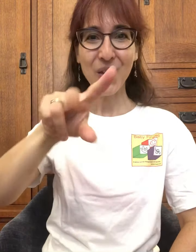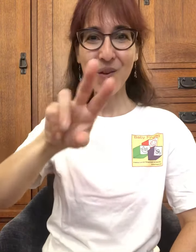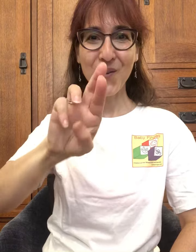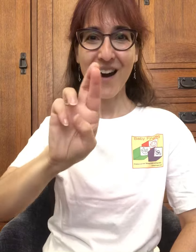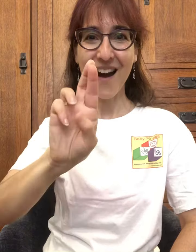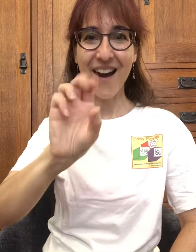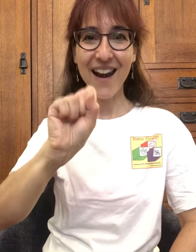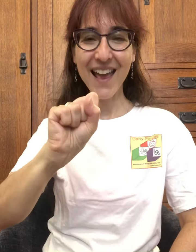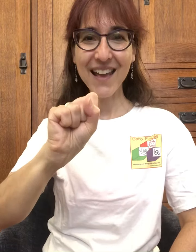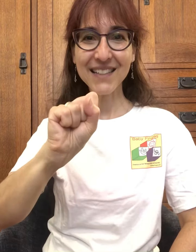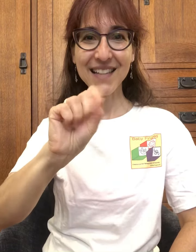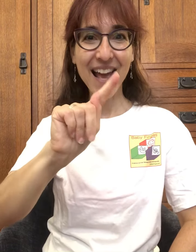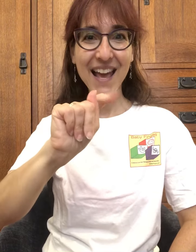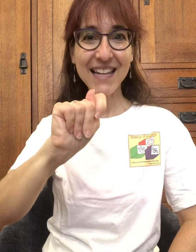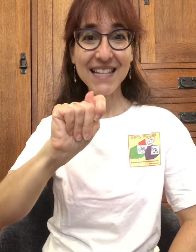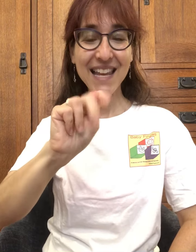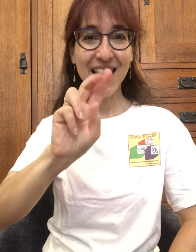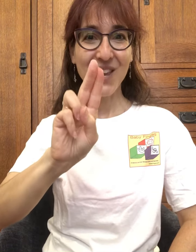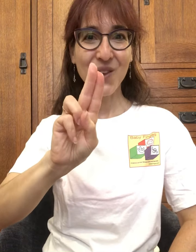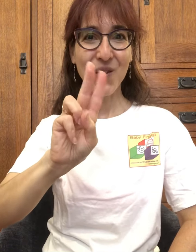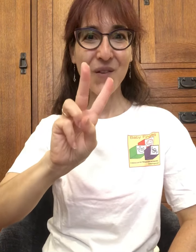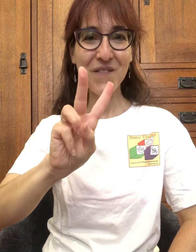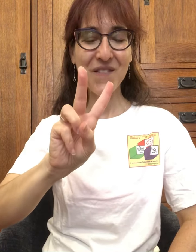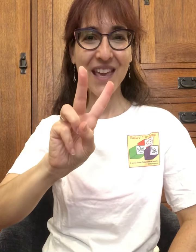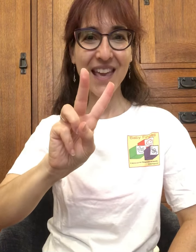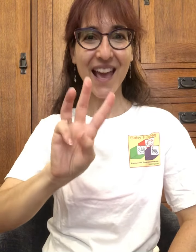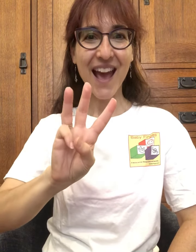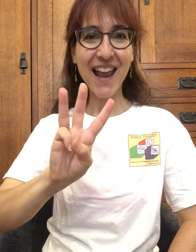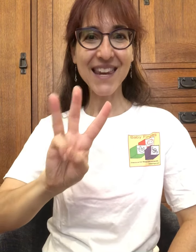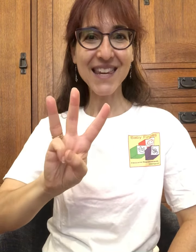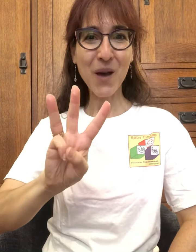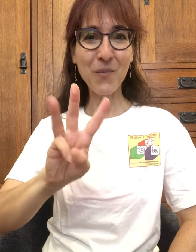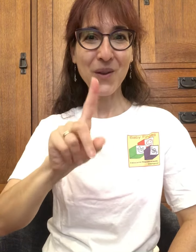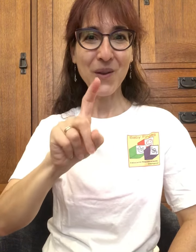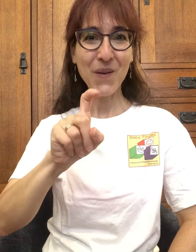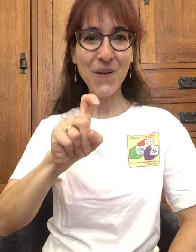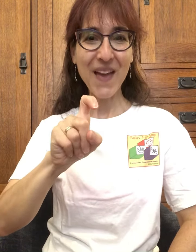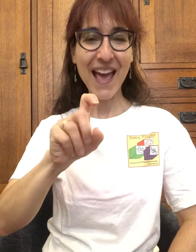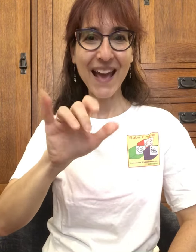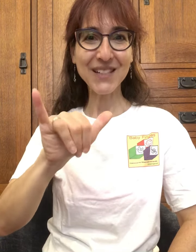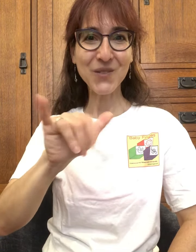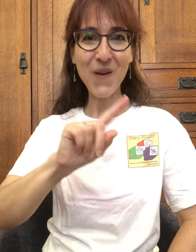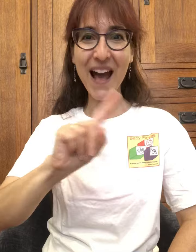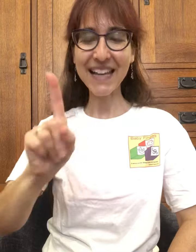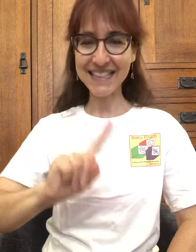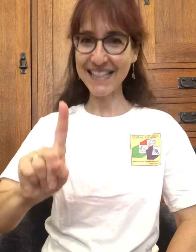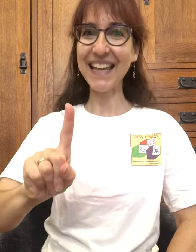Q, R, S, T, U, V, W, X, Y, Z.